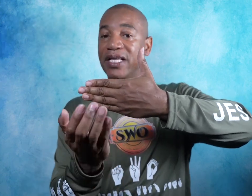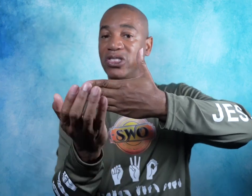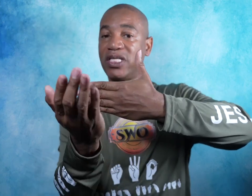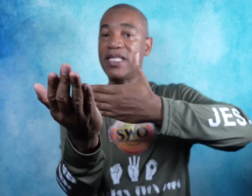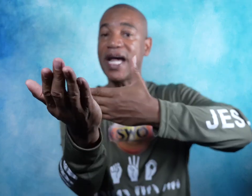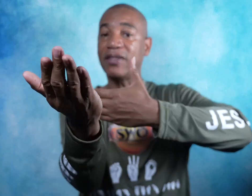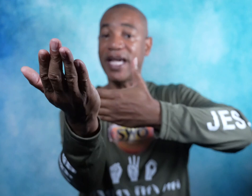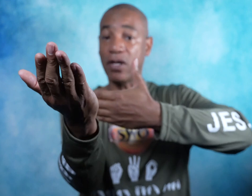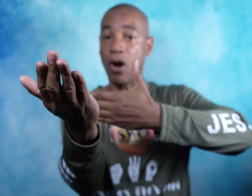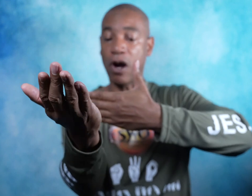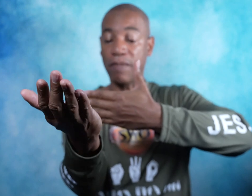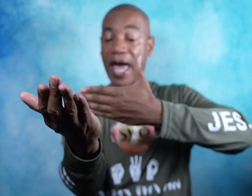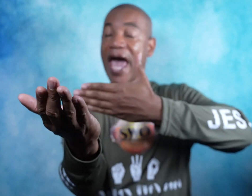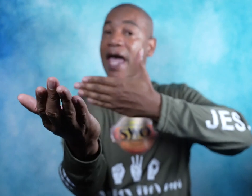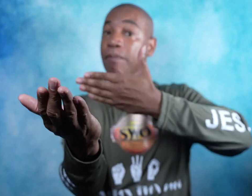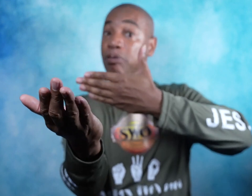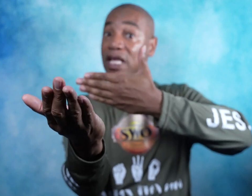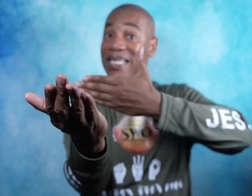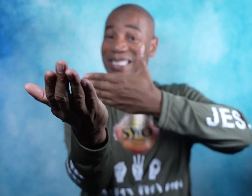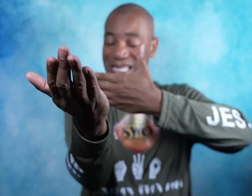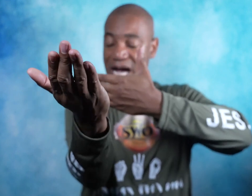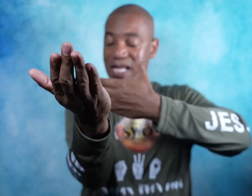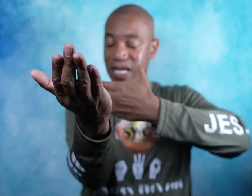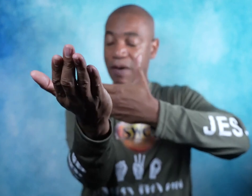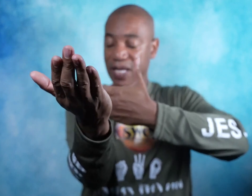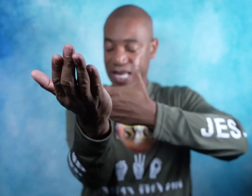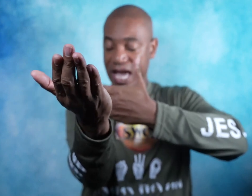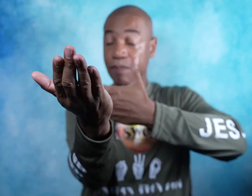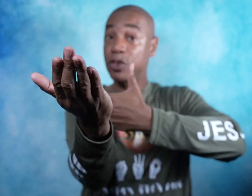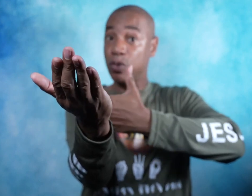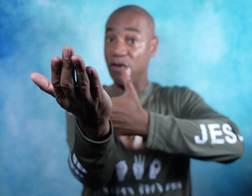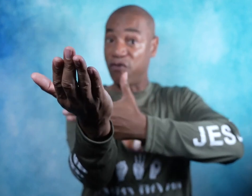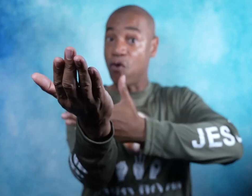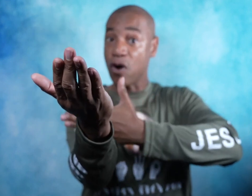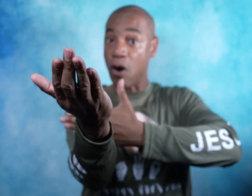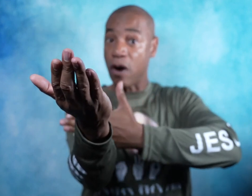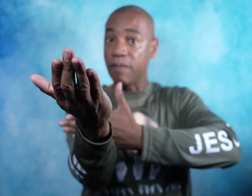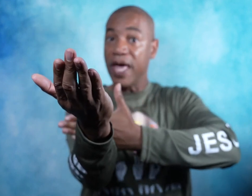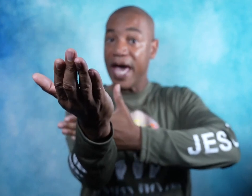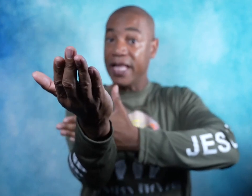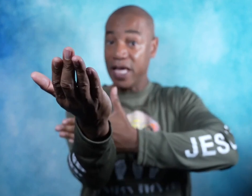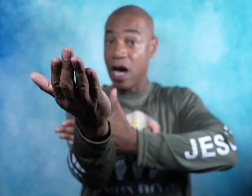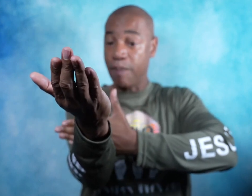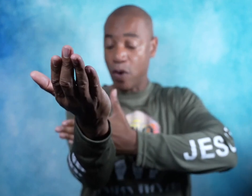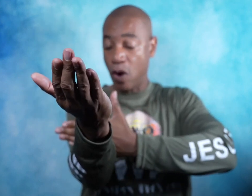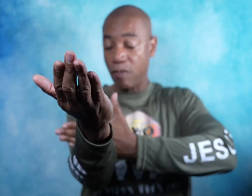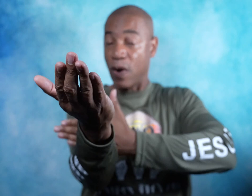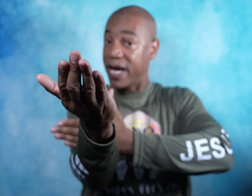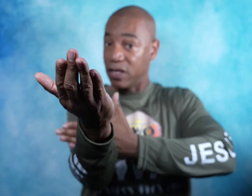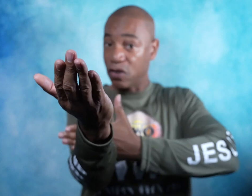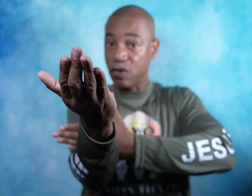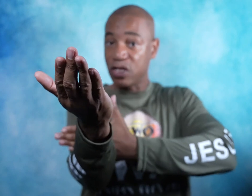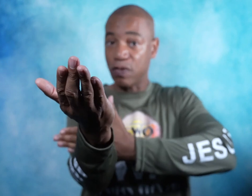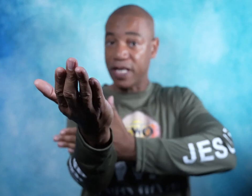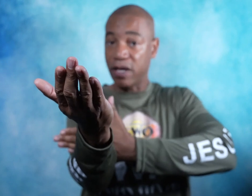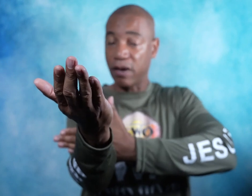Extend out that arm. And place the non-dominant hand between the forearm and the upper arm. Right in the crease right here.